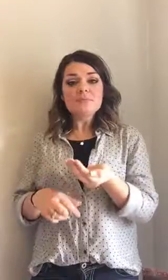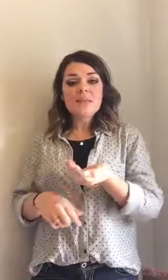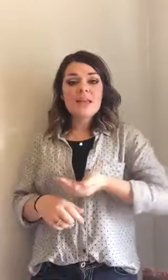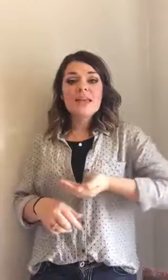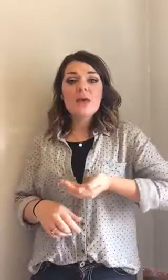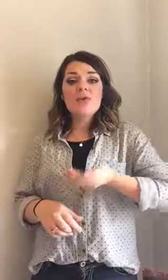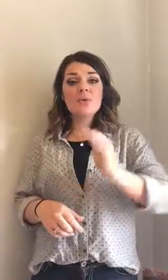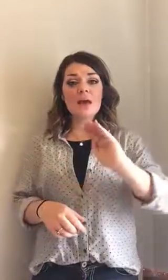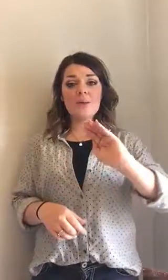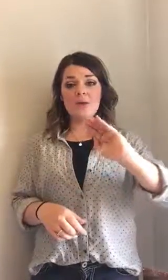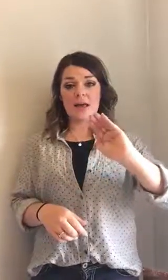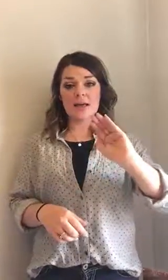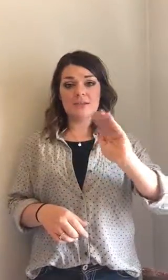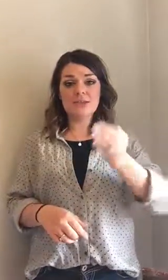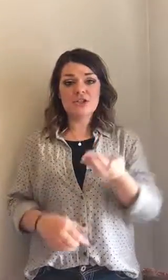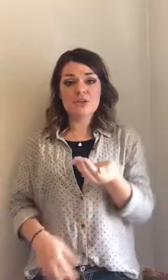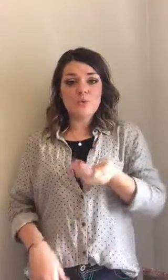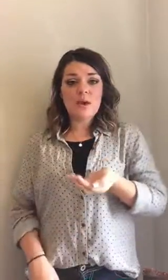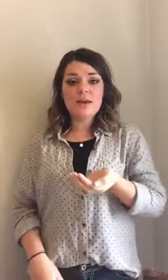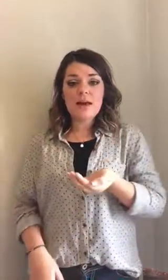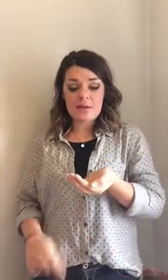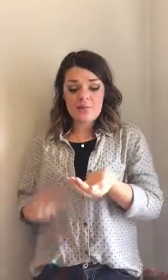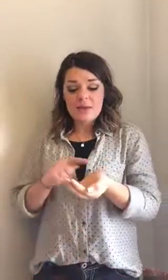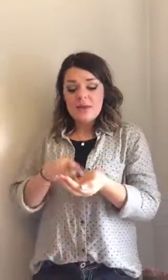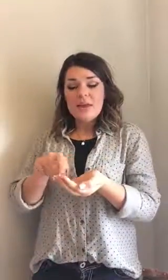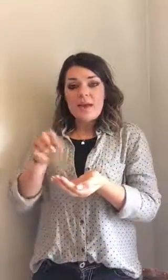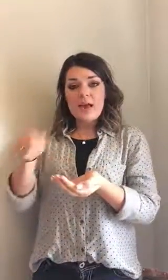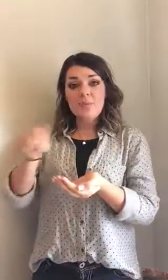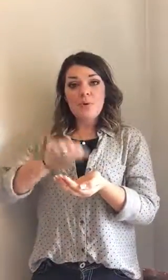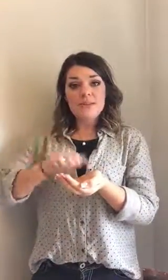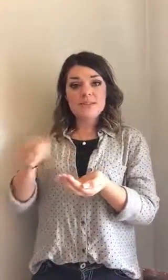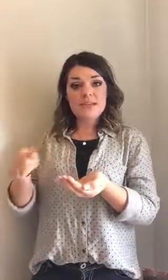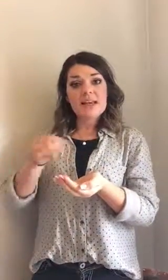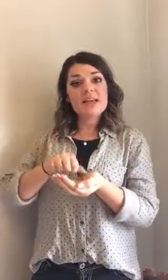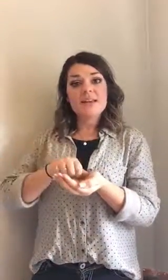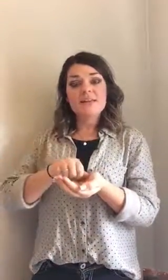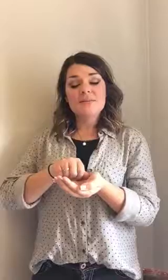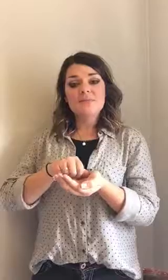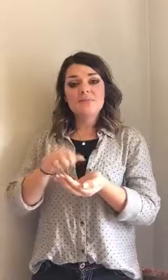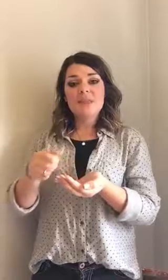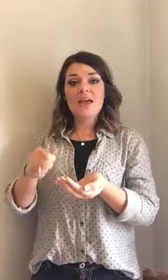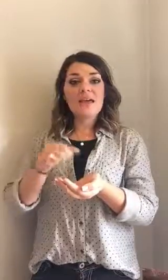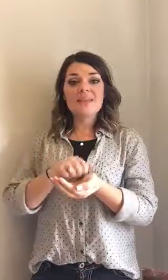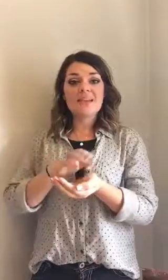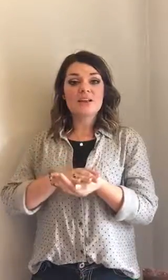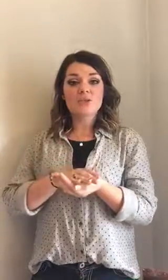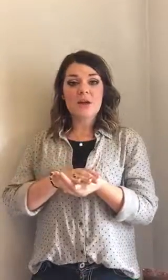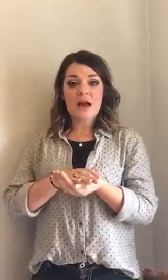Now if you cup your hand just one cup and put in again like a dry